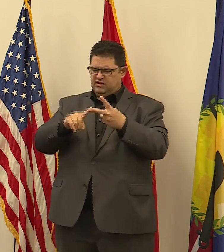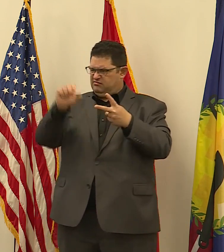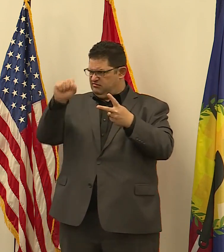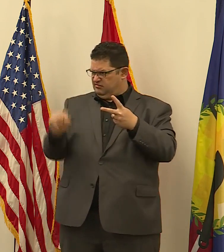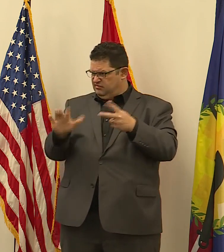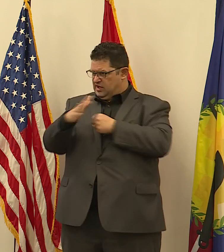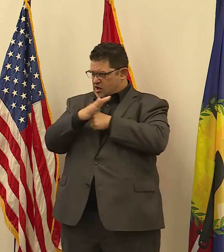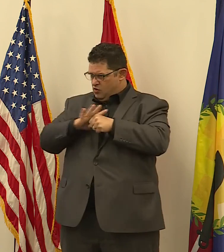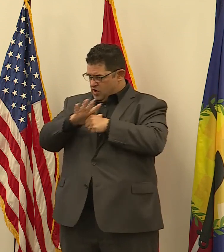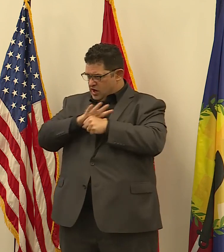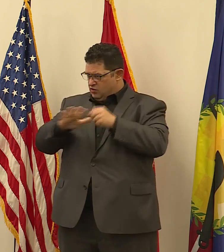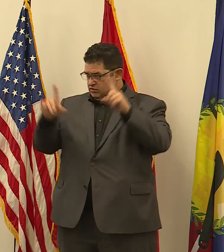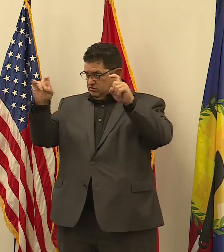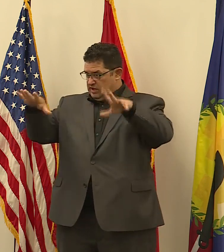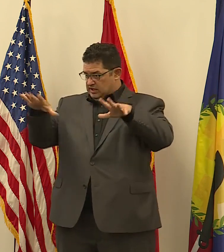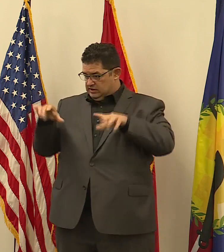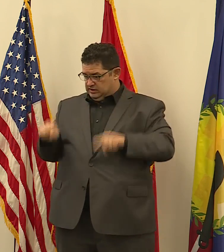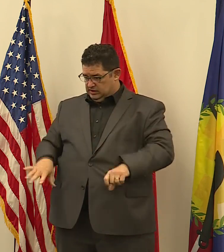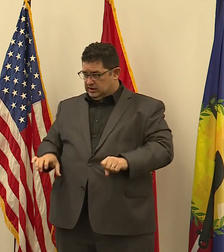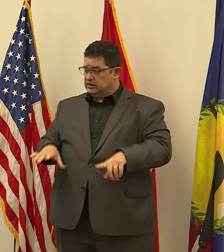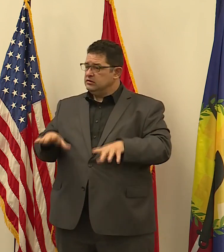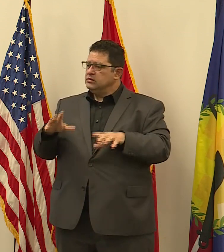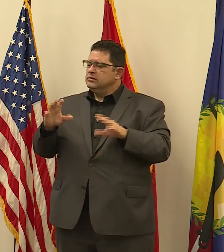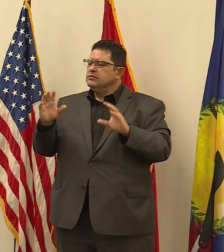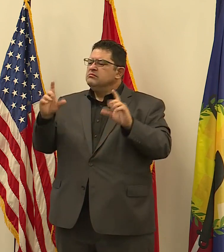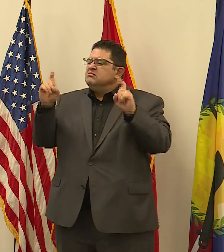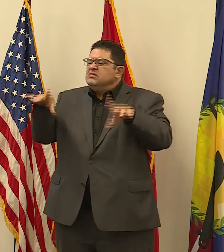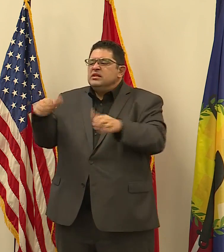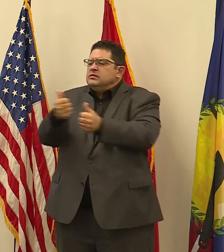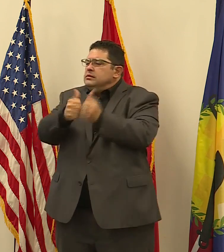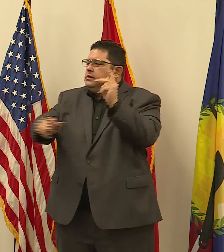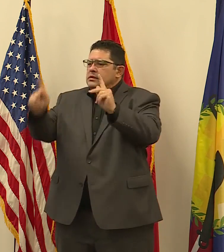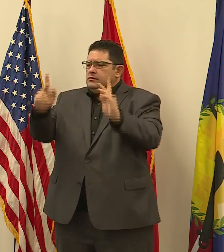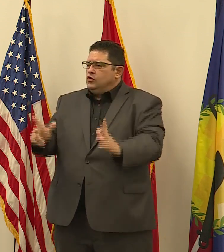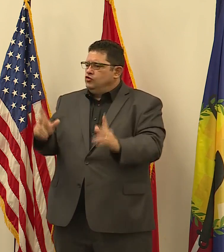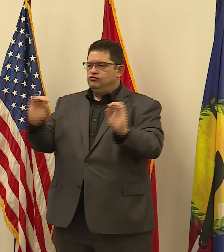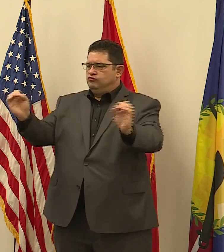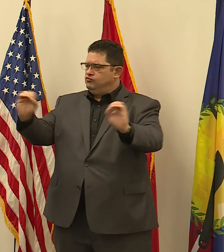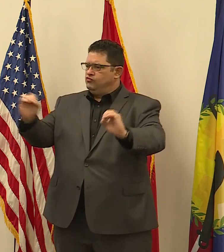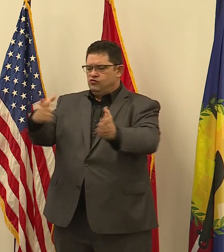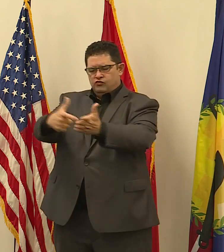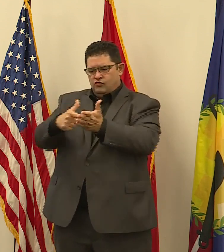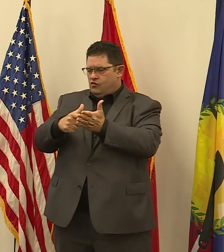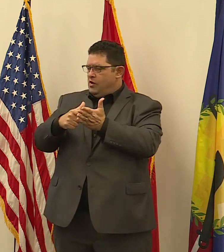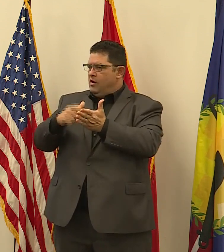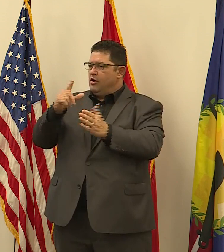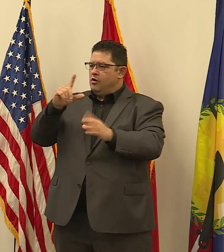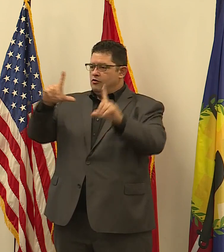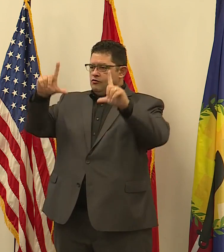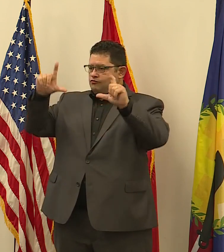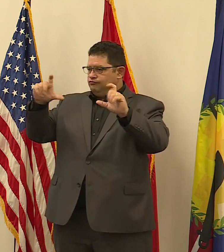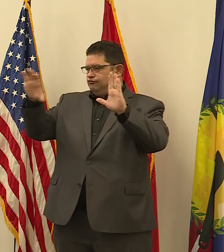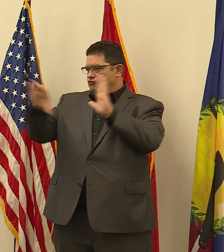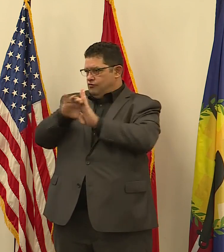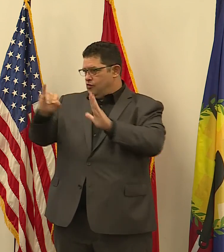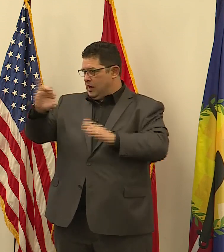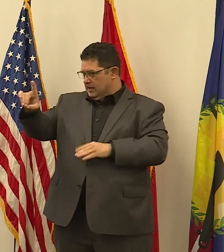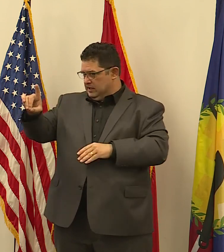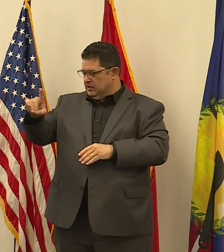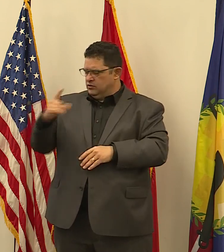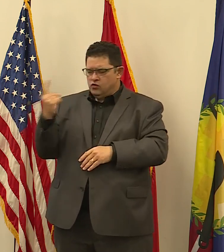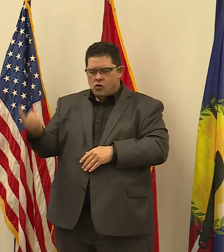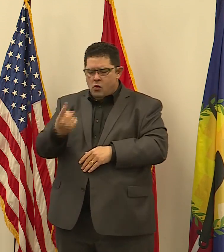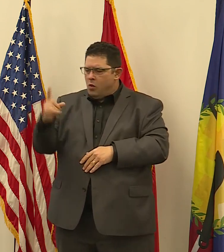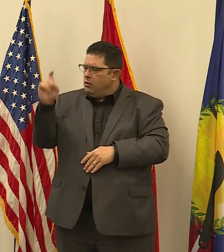will be testing any residents without a photo ID. All we need is some printed material with a mailing